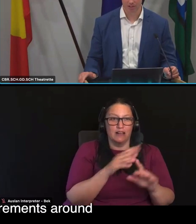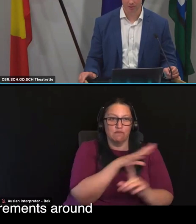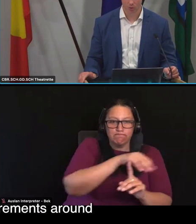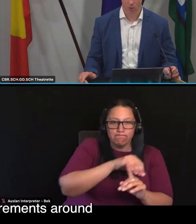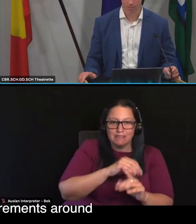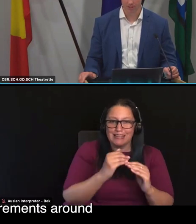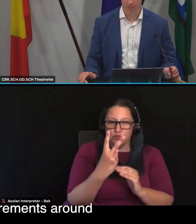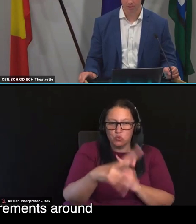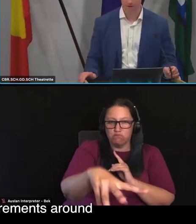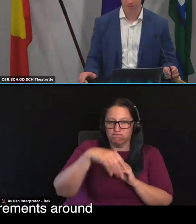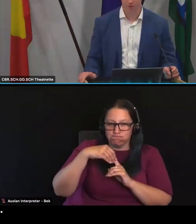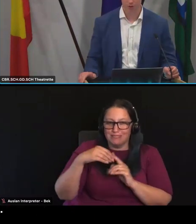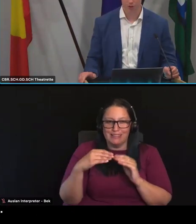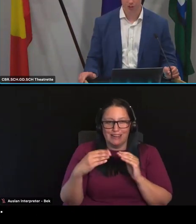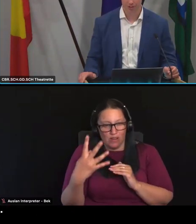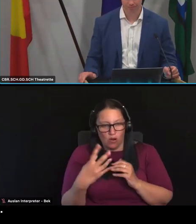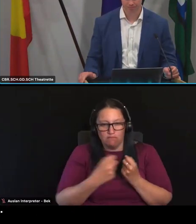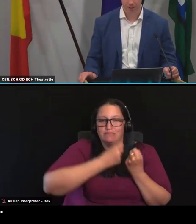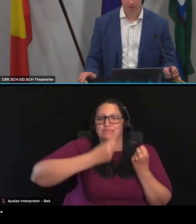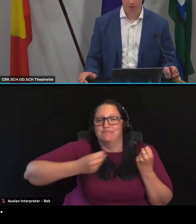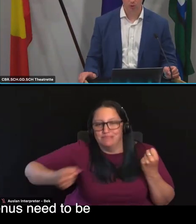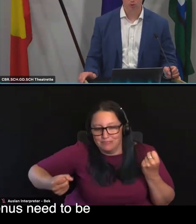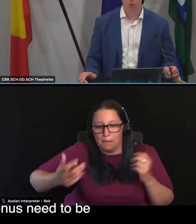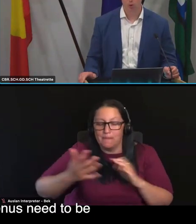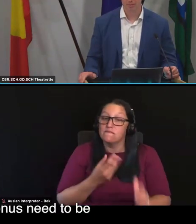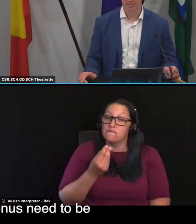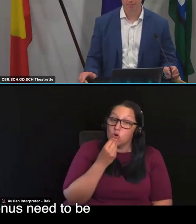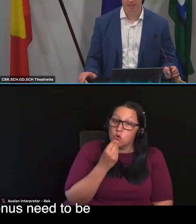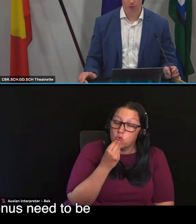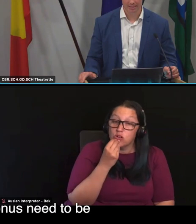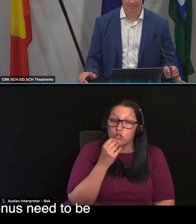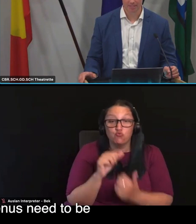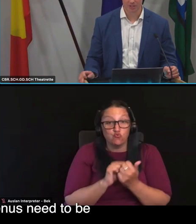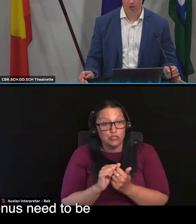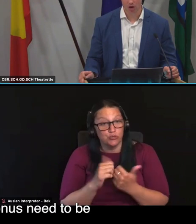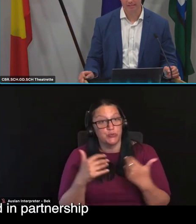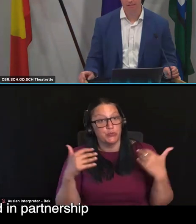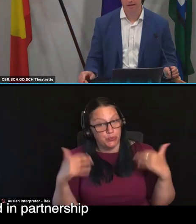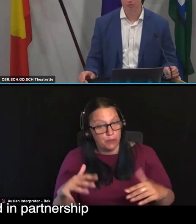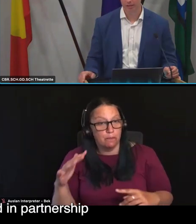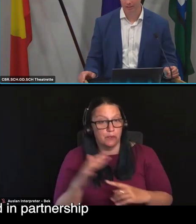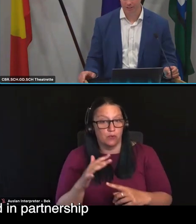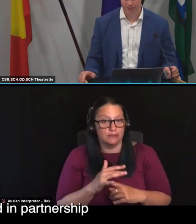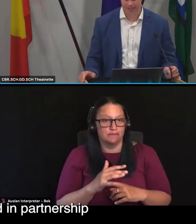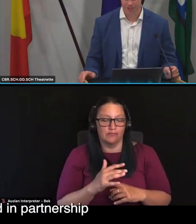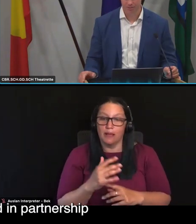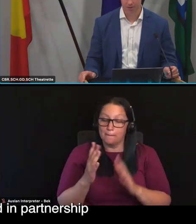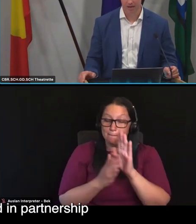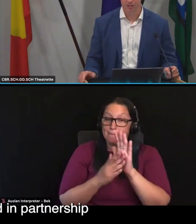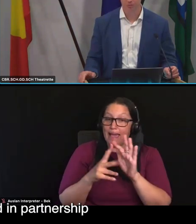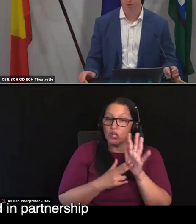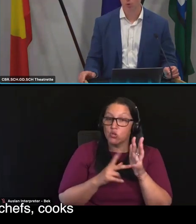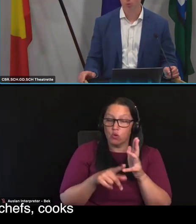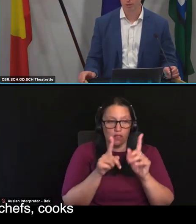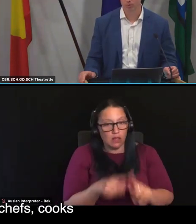clarifies the requirements around food and nutrition, includes requirements that menus need to be designed and regularly changed